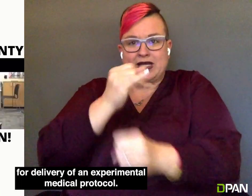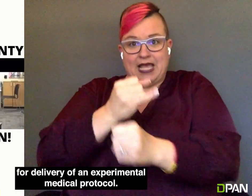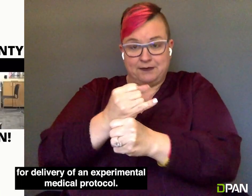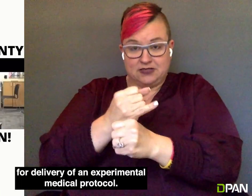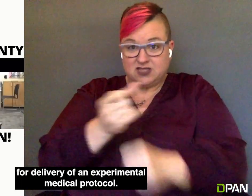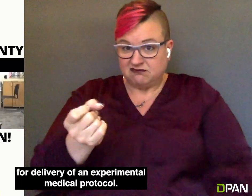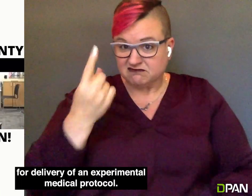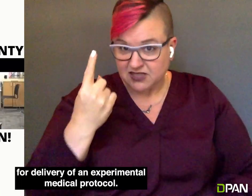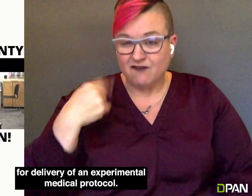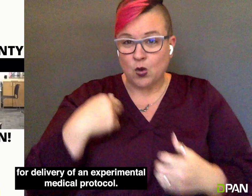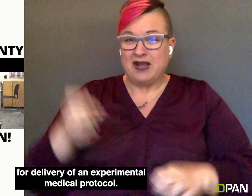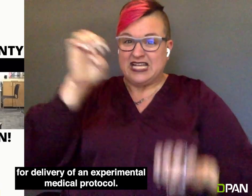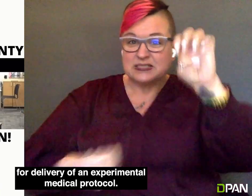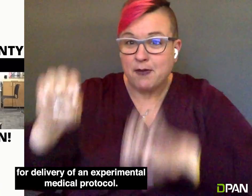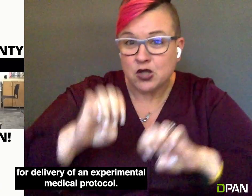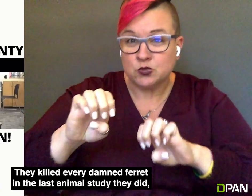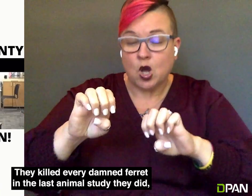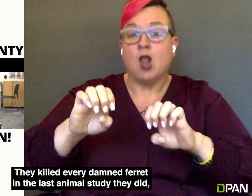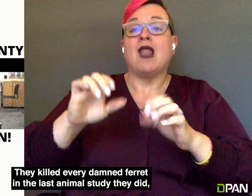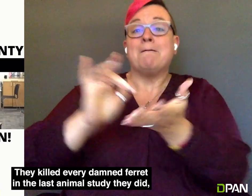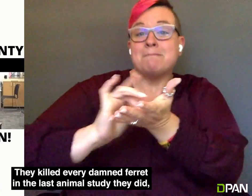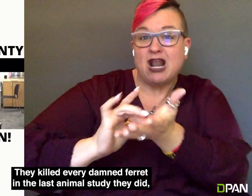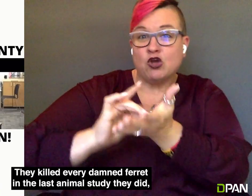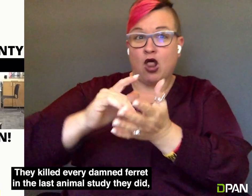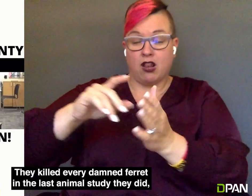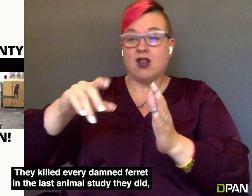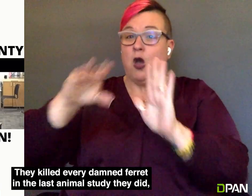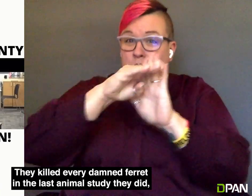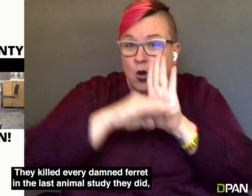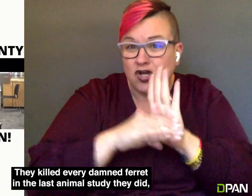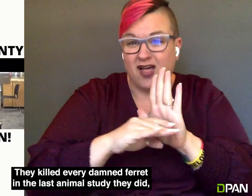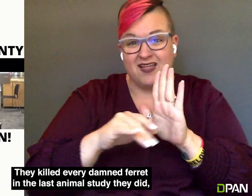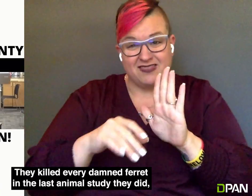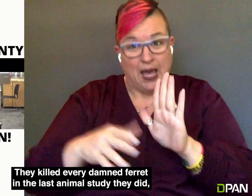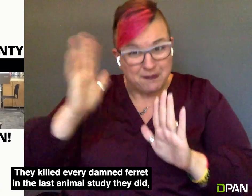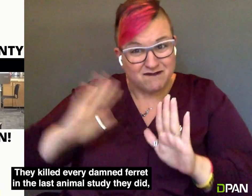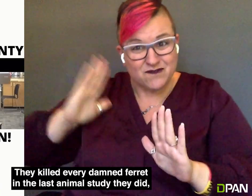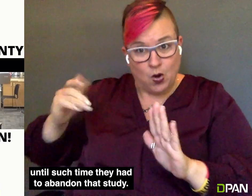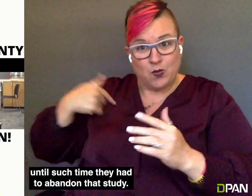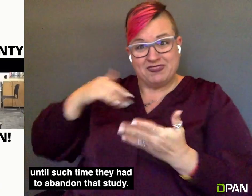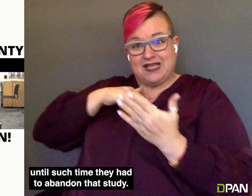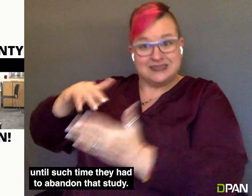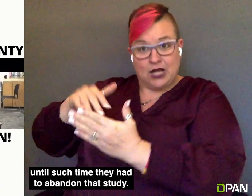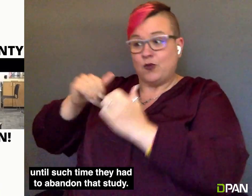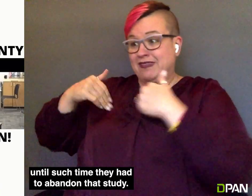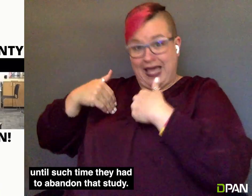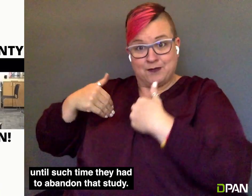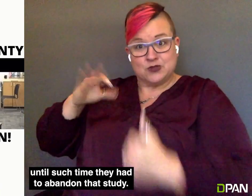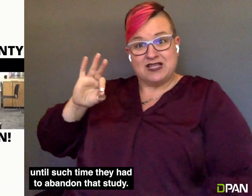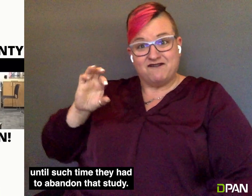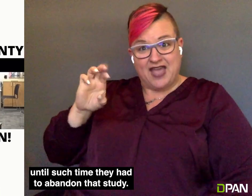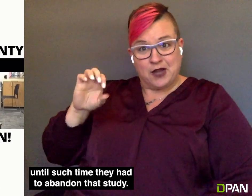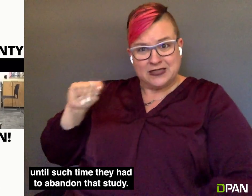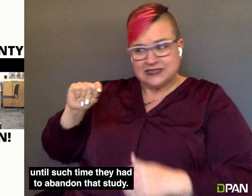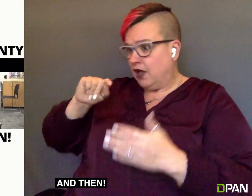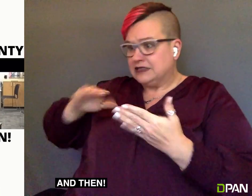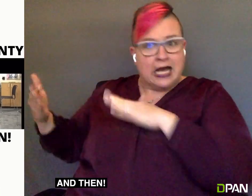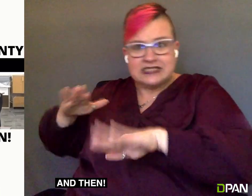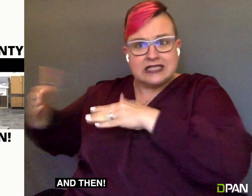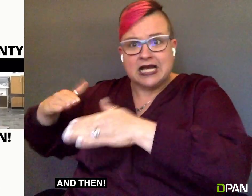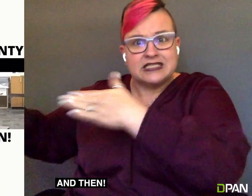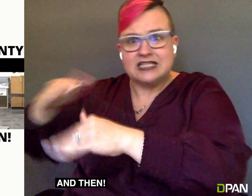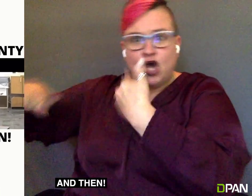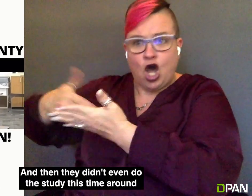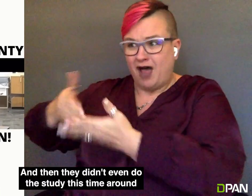for delivery of an experimental medical protocol that killed every damned ferret in the last animal study they did until such time they had to abandon that study,